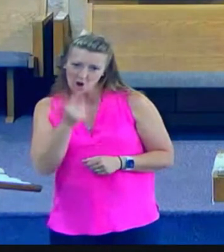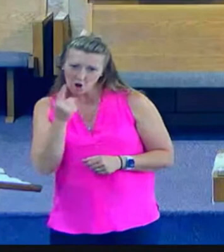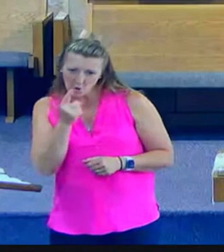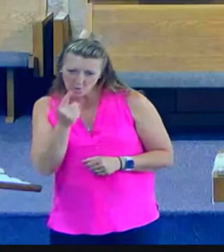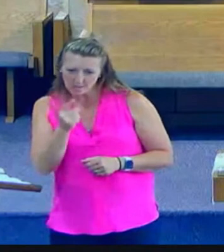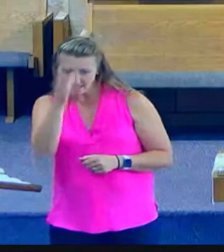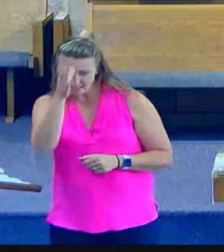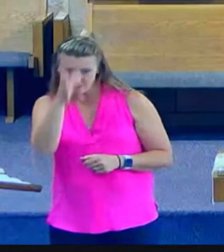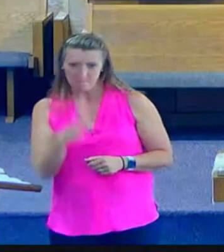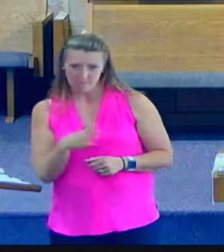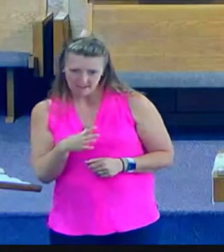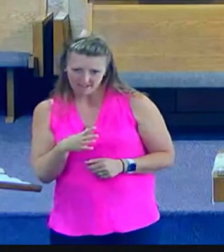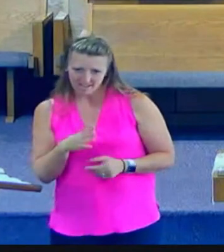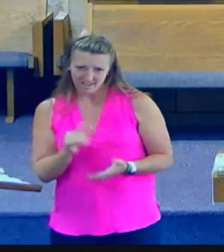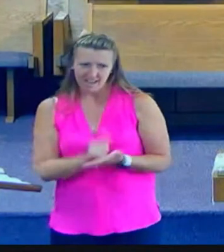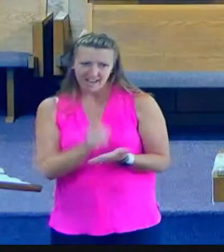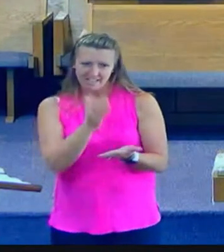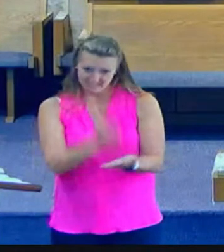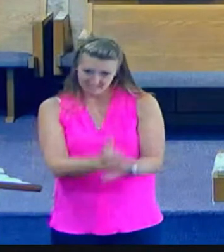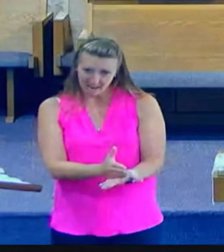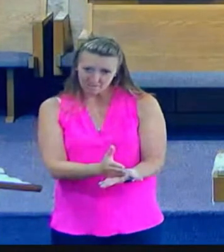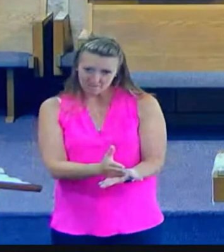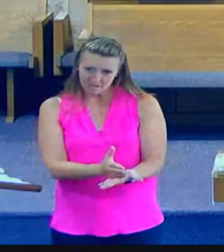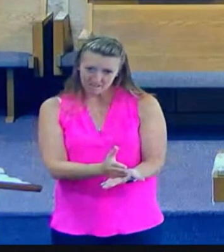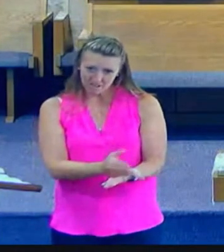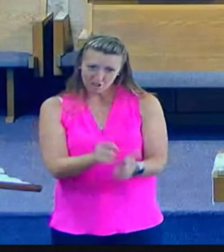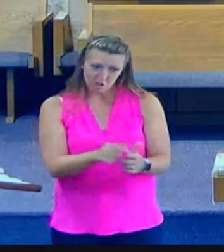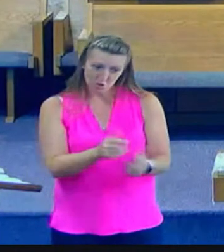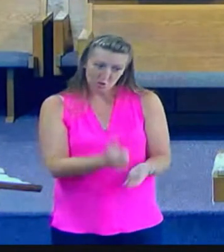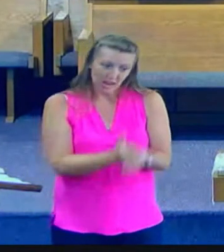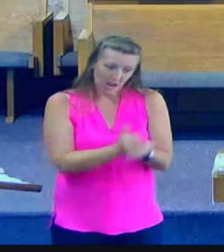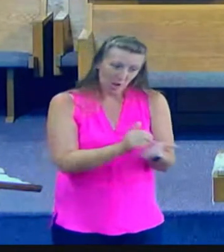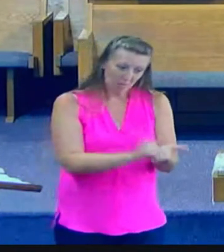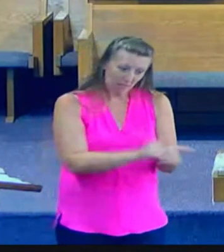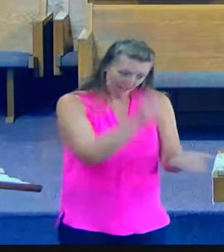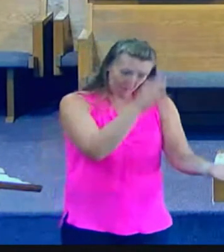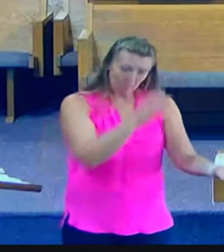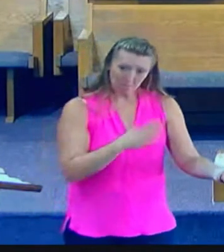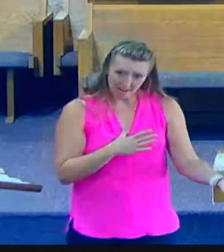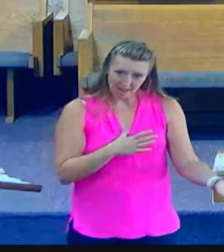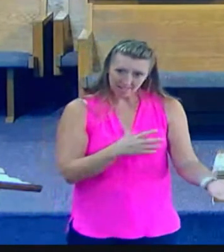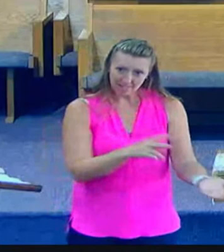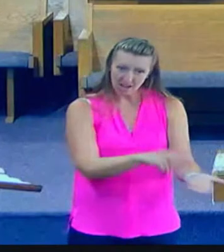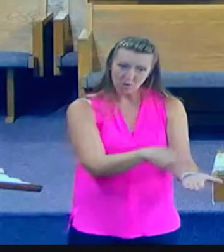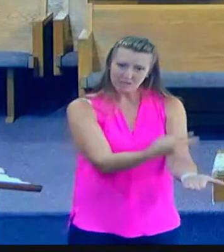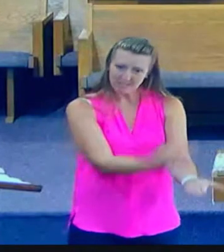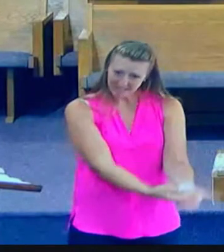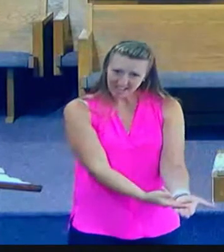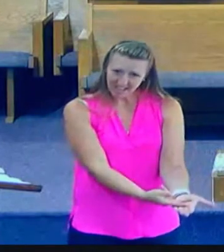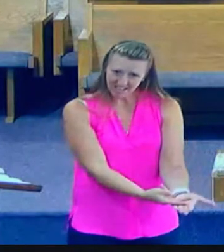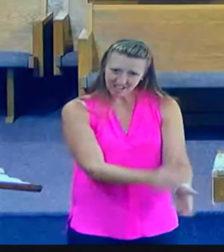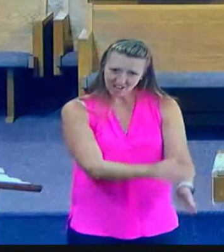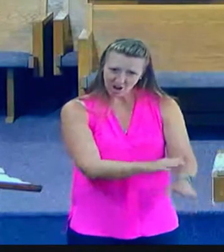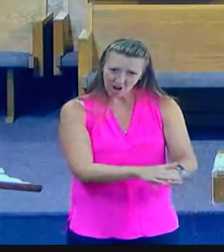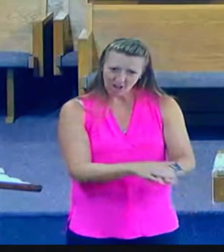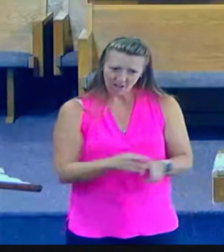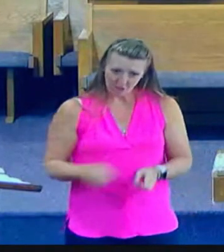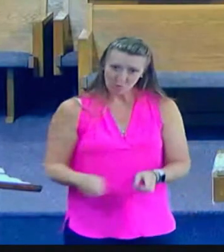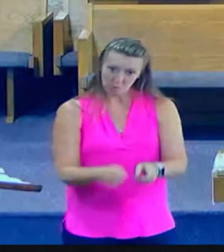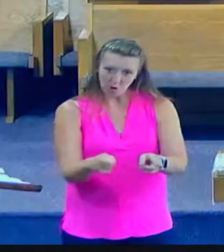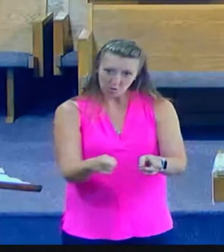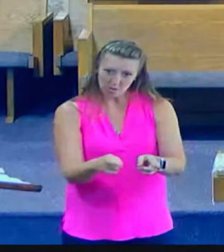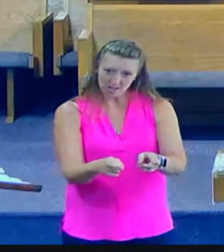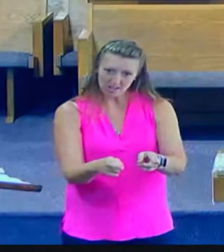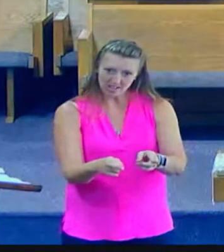clothes on him, put some of his oil and wine upon him, took him to an inn, left him, and told the